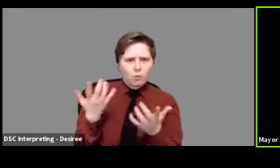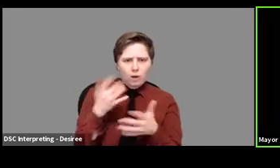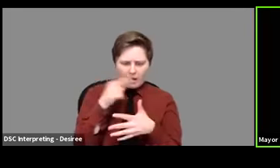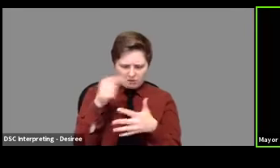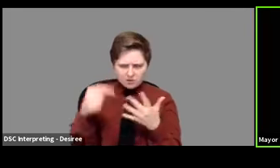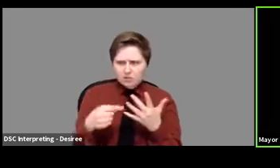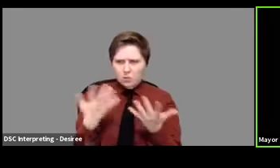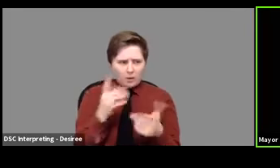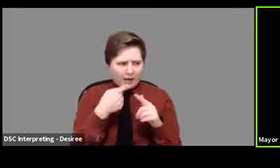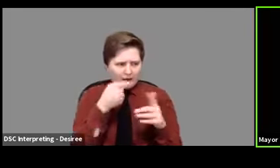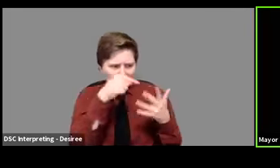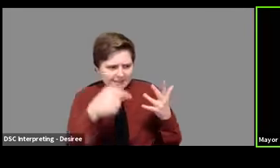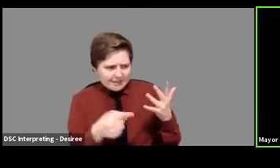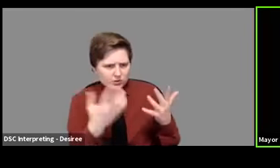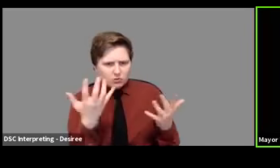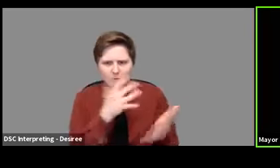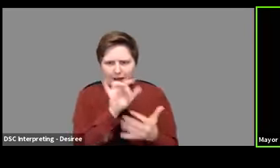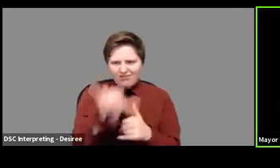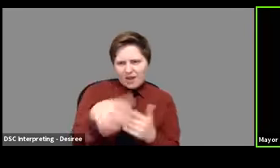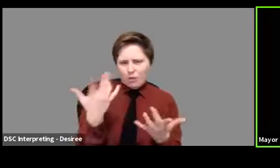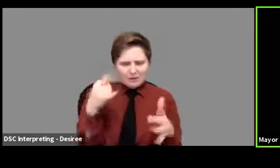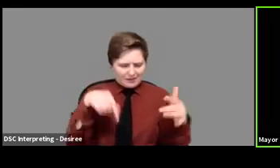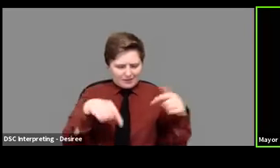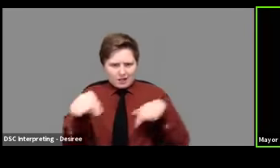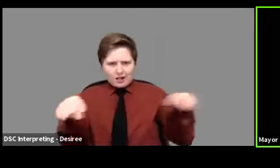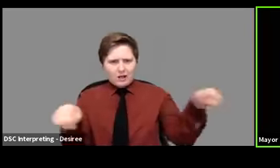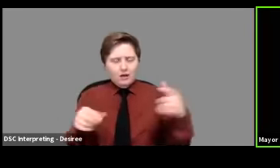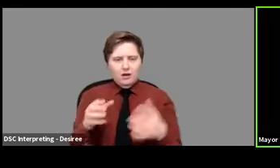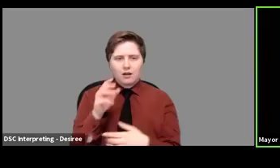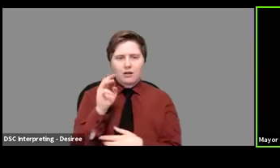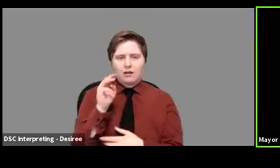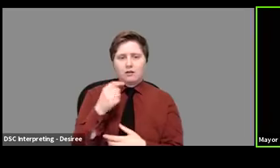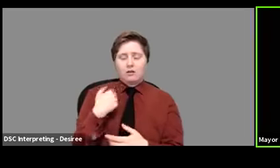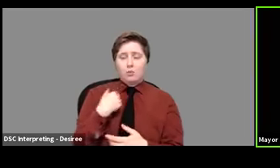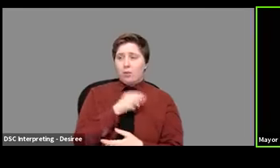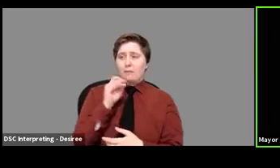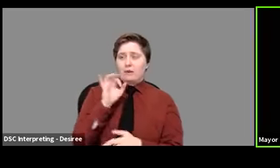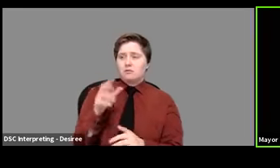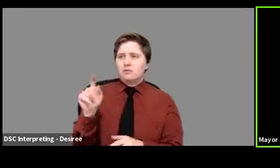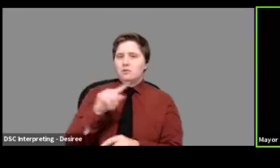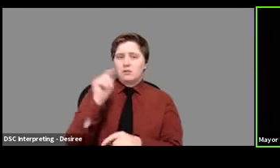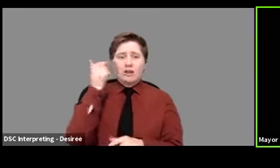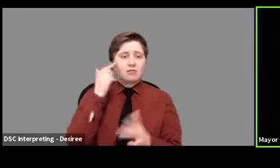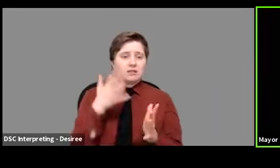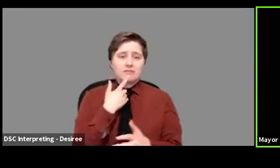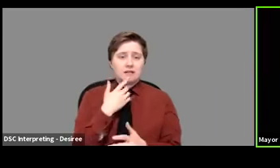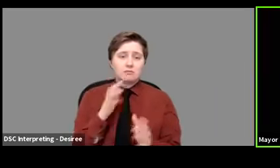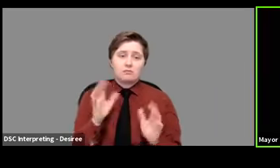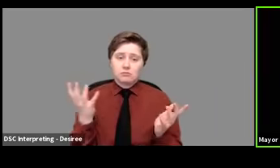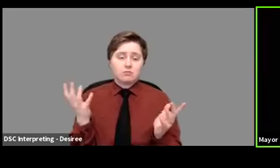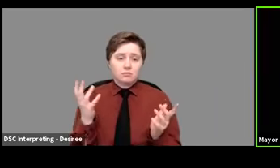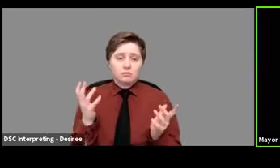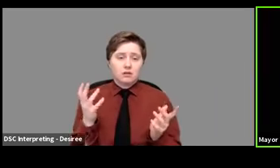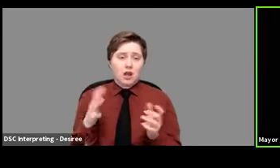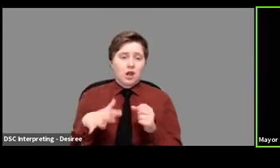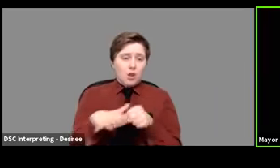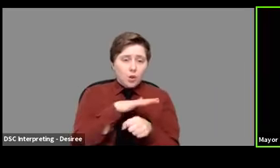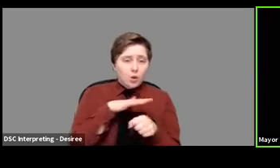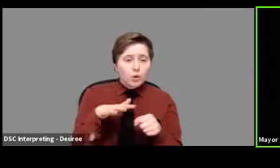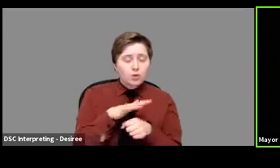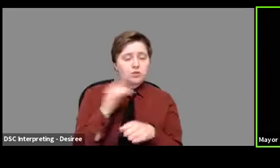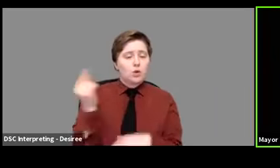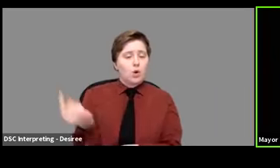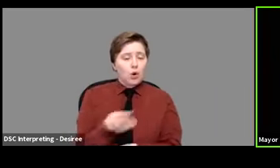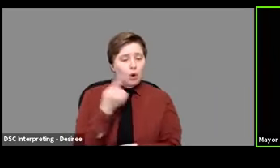A, and C? What about X, Y, and Z? Um, various mayors asked those questions. Governor made a very clear point and he's right. Localities are